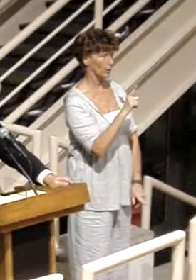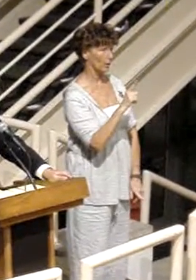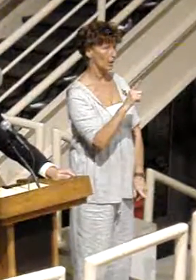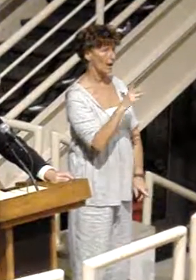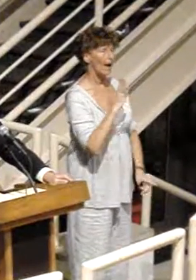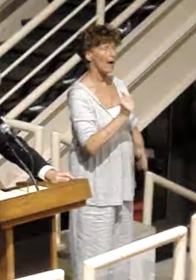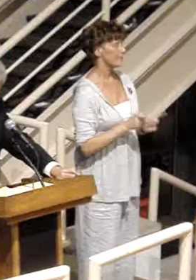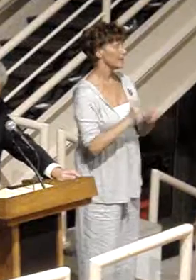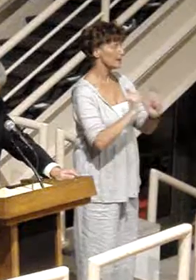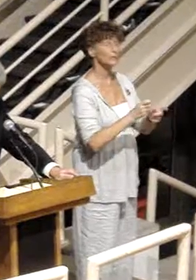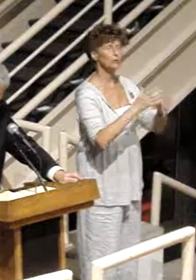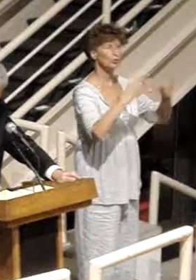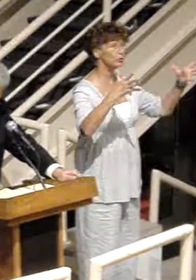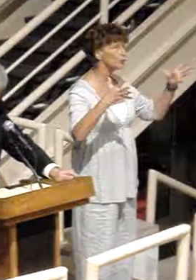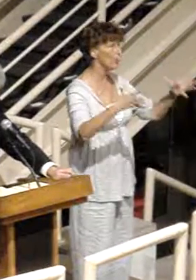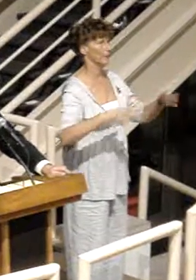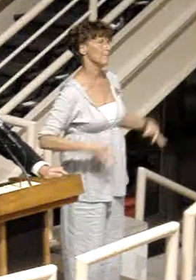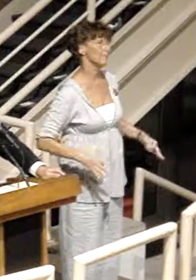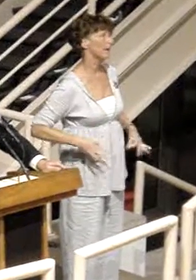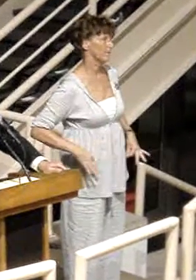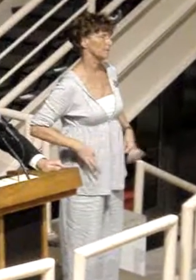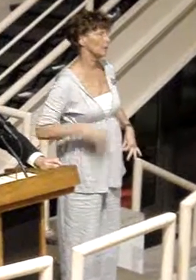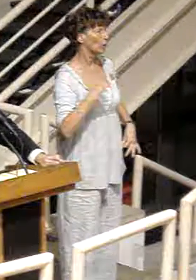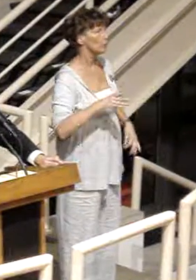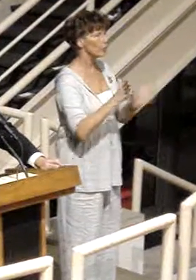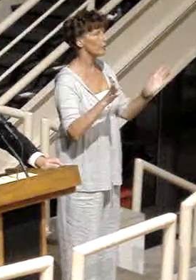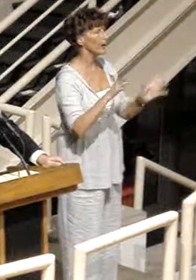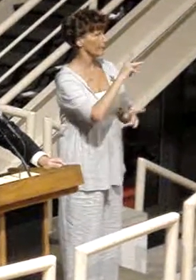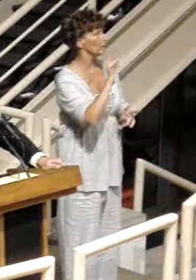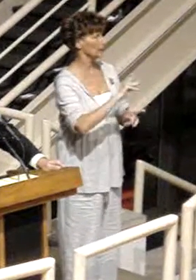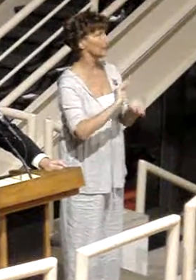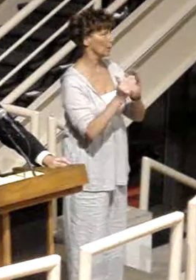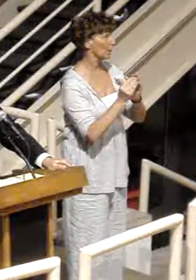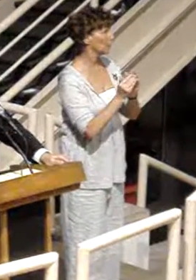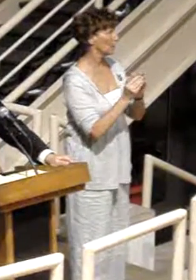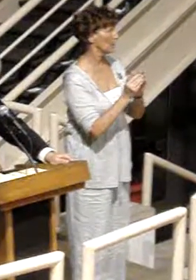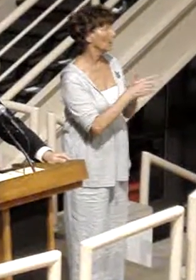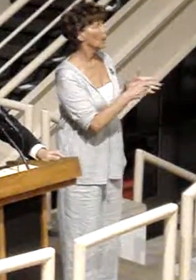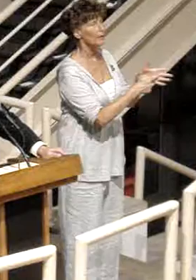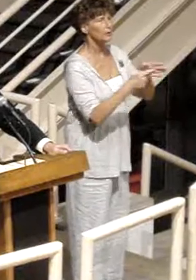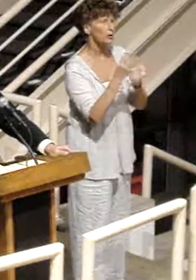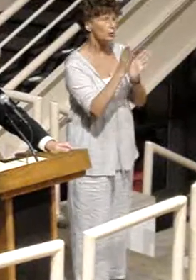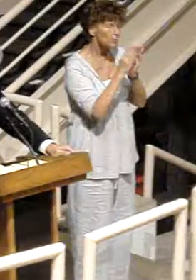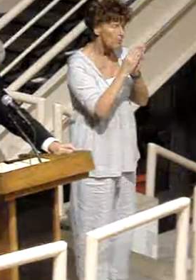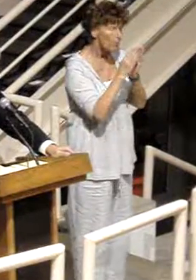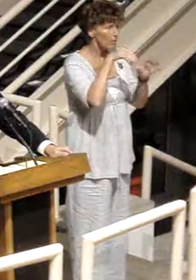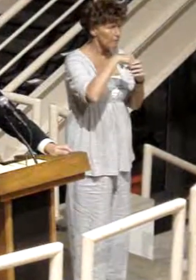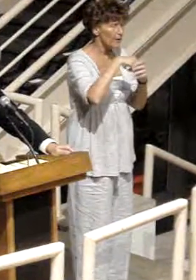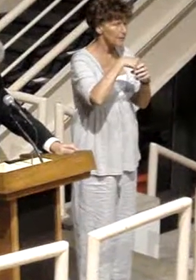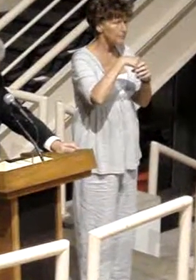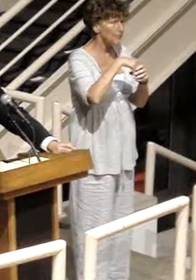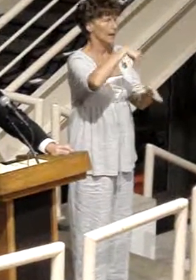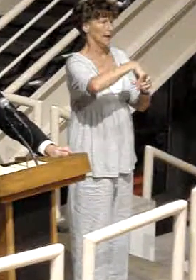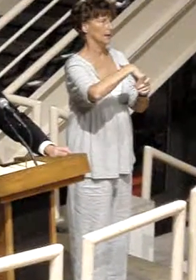benefits throughout the greater Philadelphia community. They show that a small investment in social